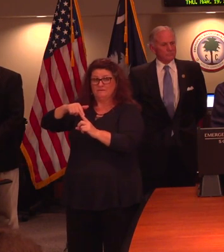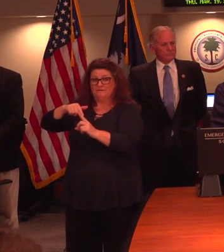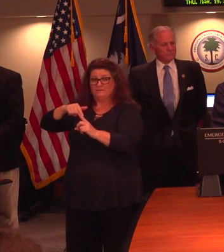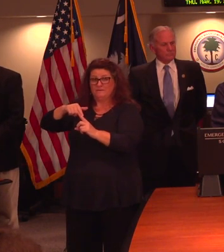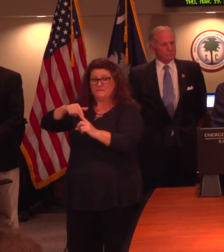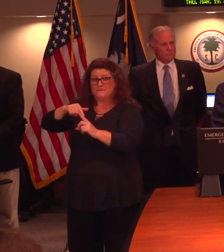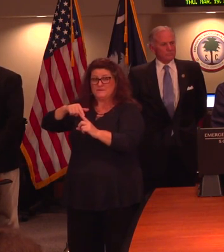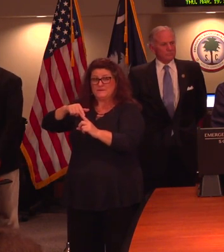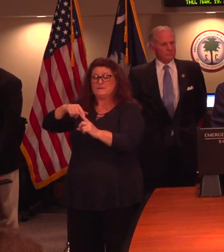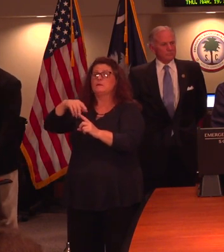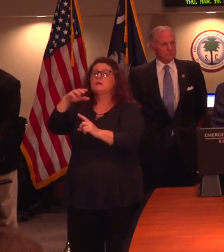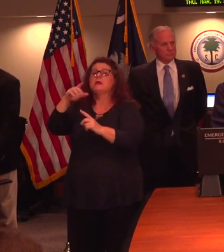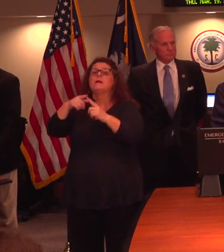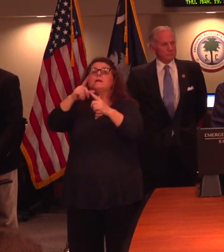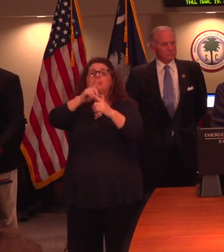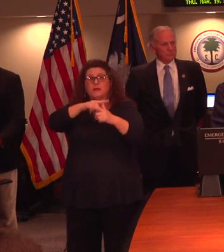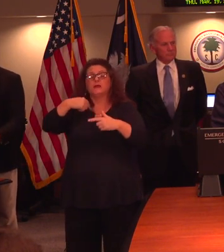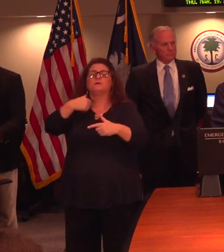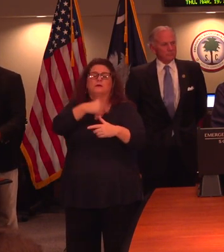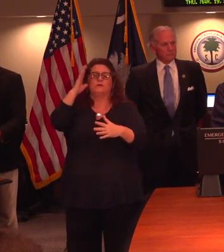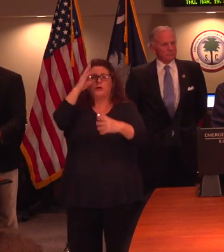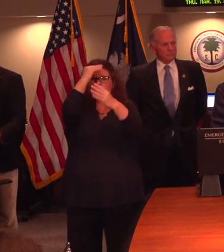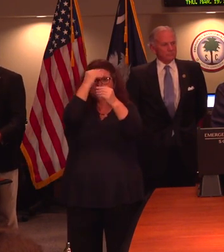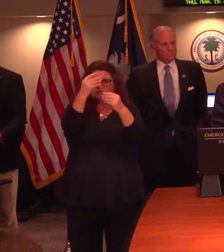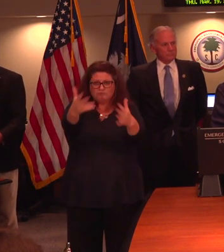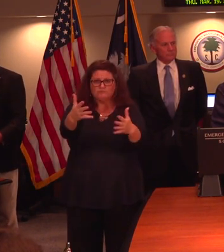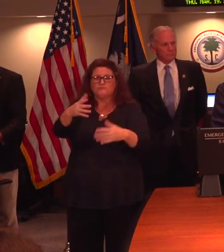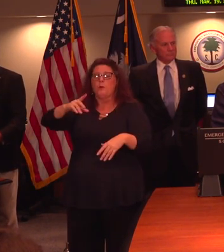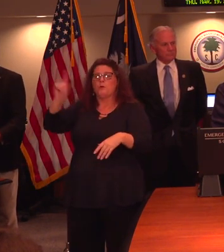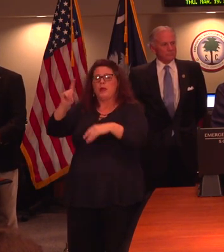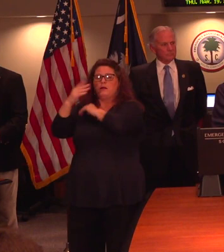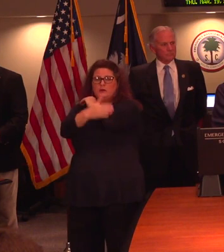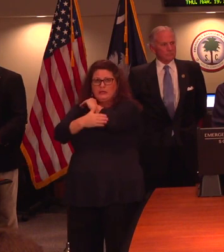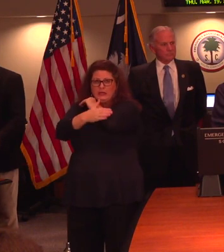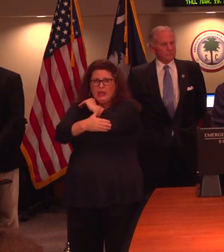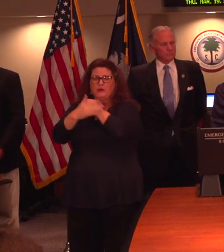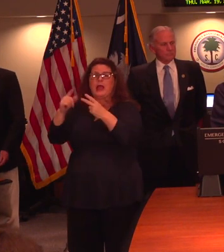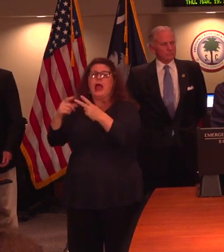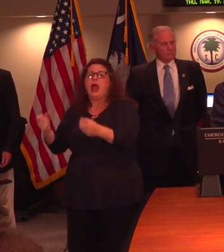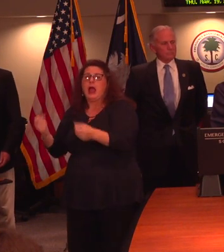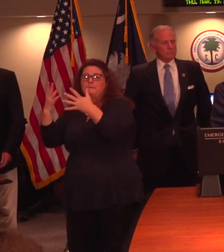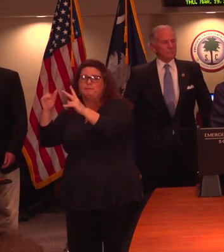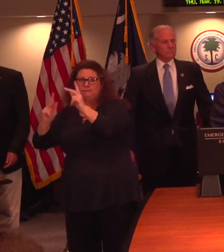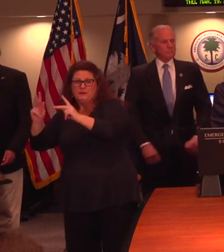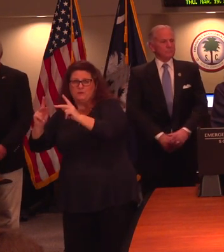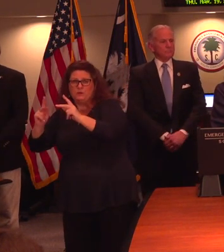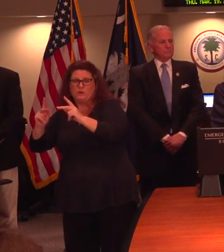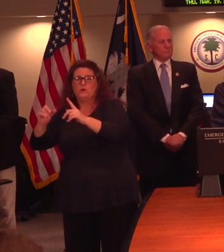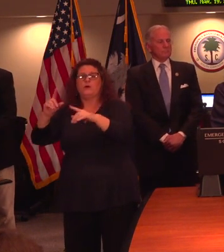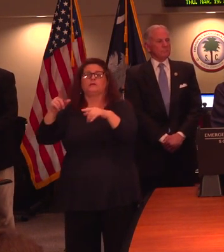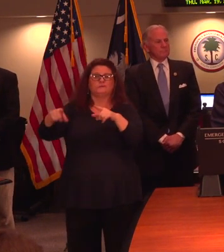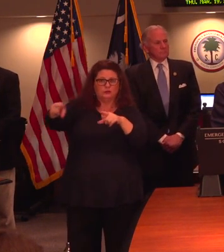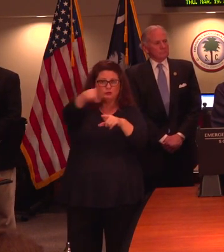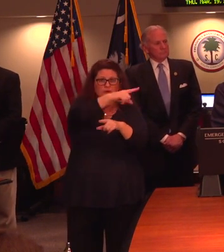information that helps South Carolinians remain informed about the information that they need to act on. However,